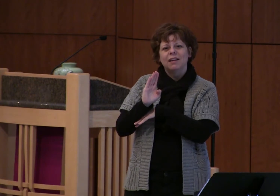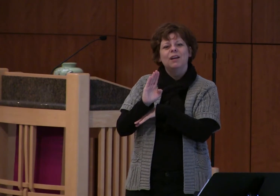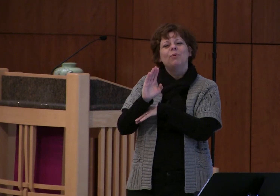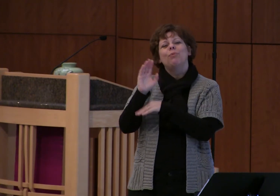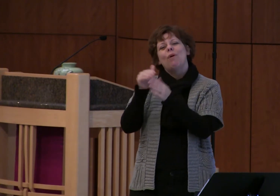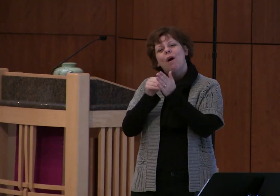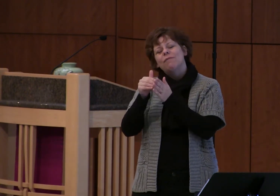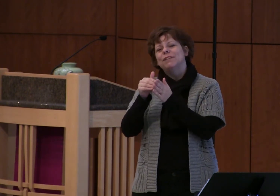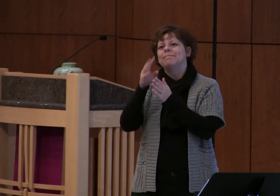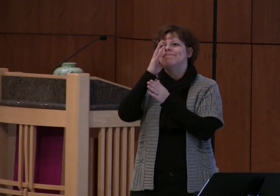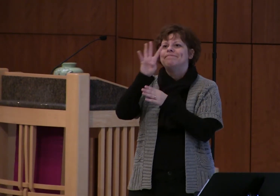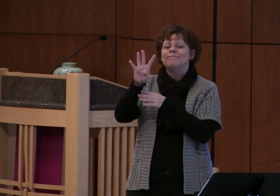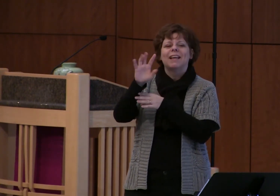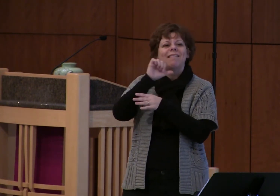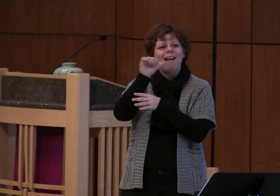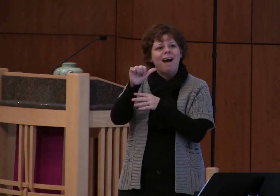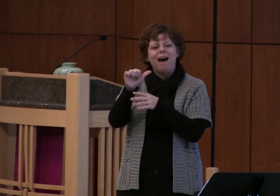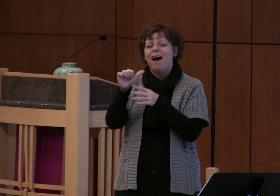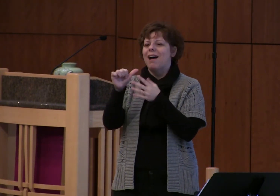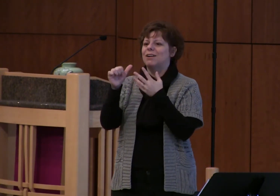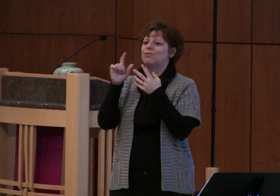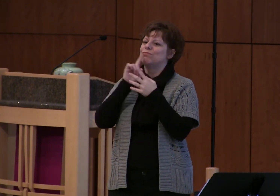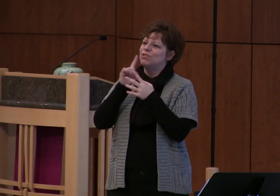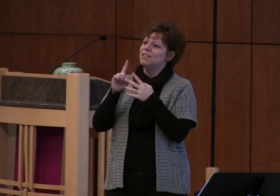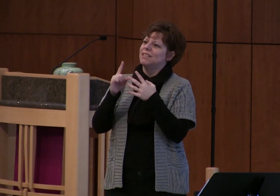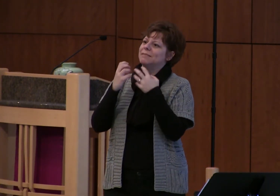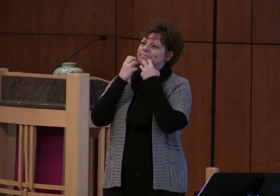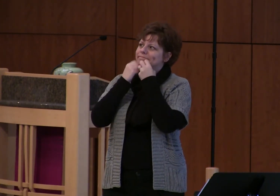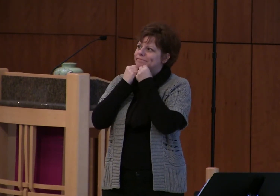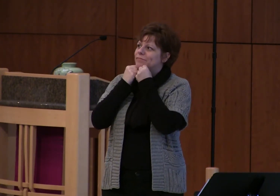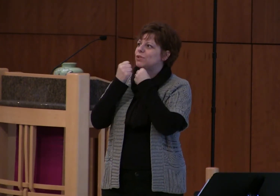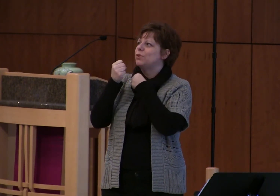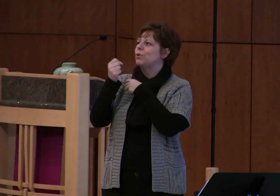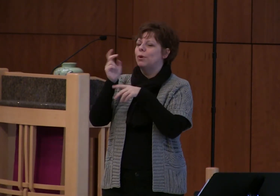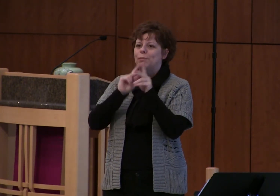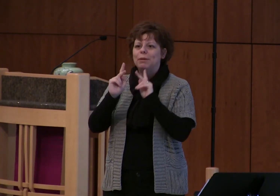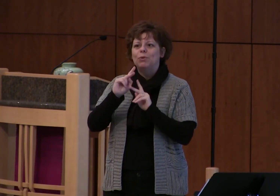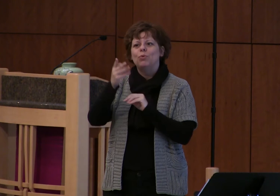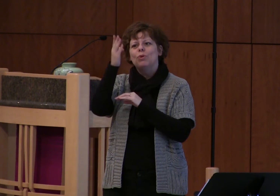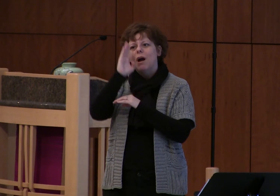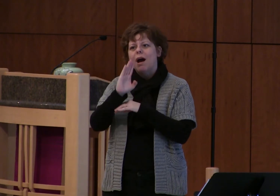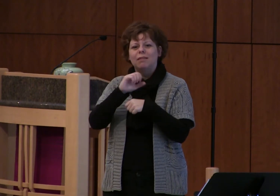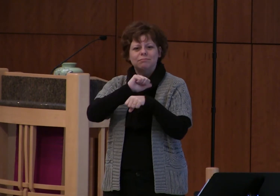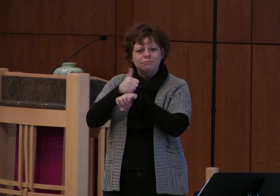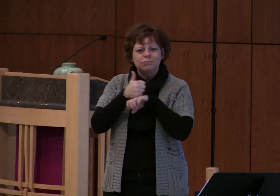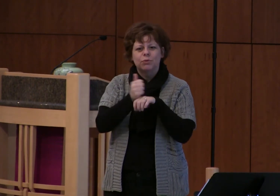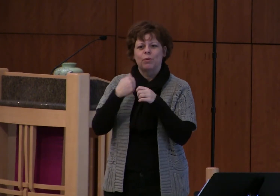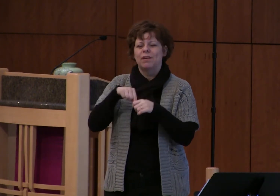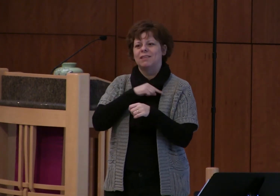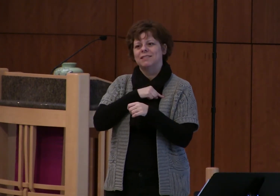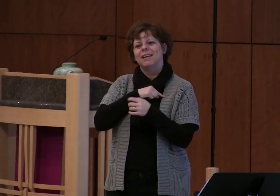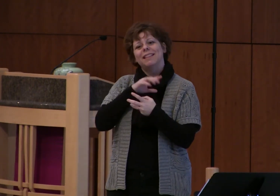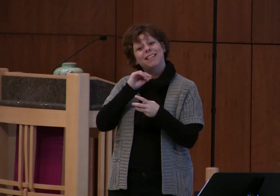the precious people whom God creates around us it's part of our human condition